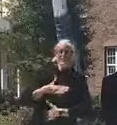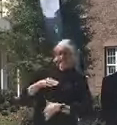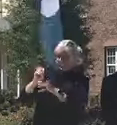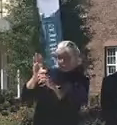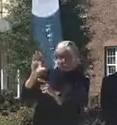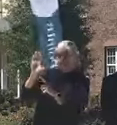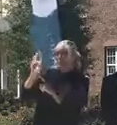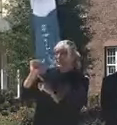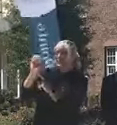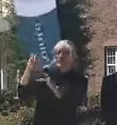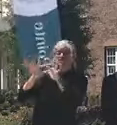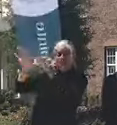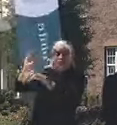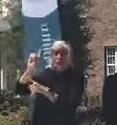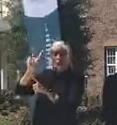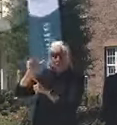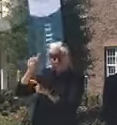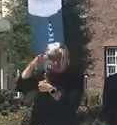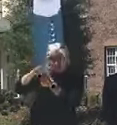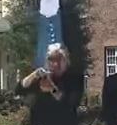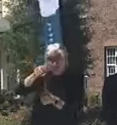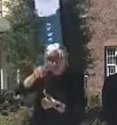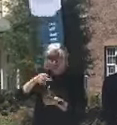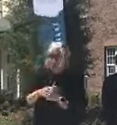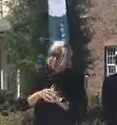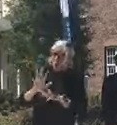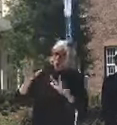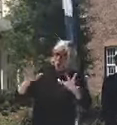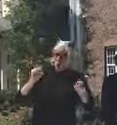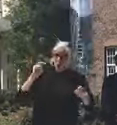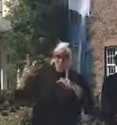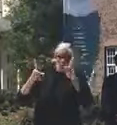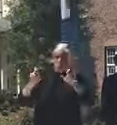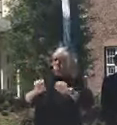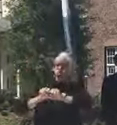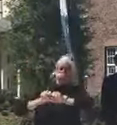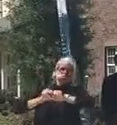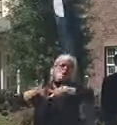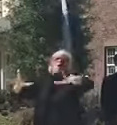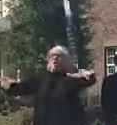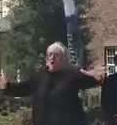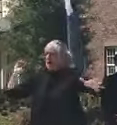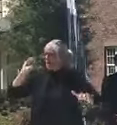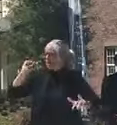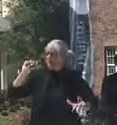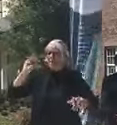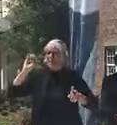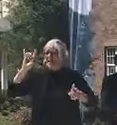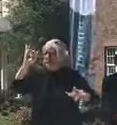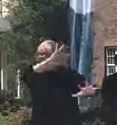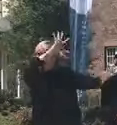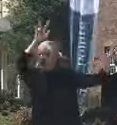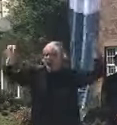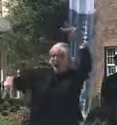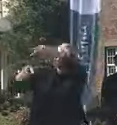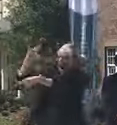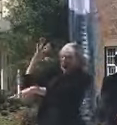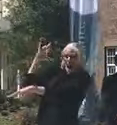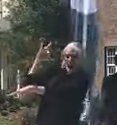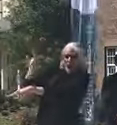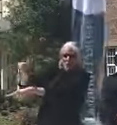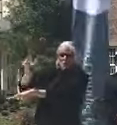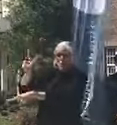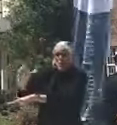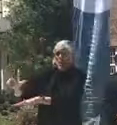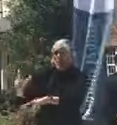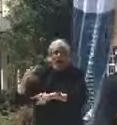a spasm from media in the Sella Corridor who are out of state. They don't care as much about the subways